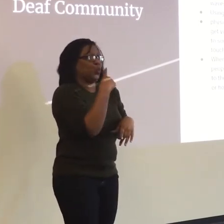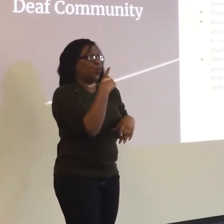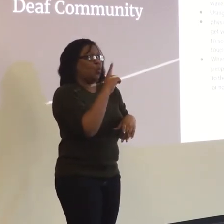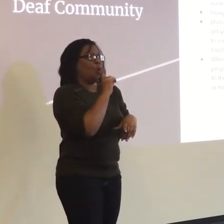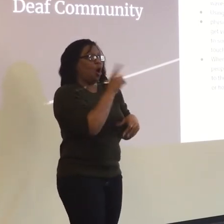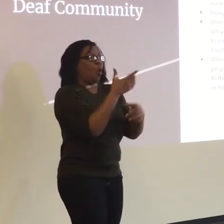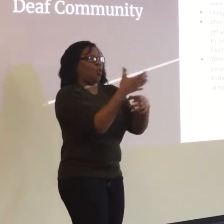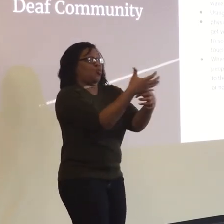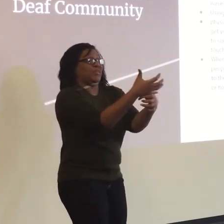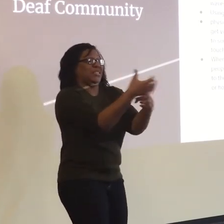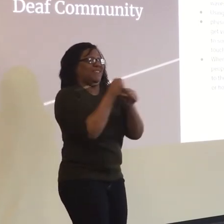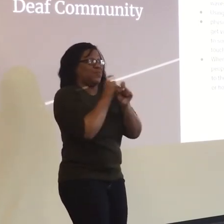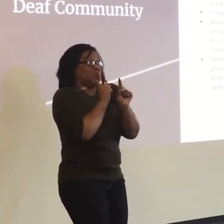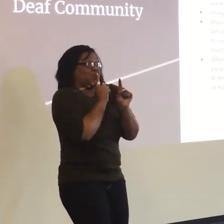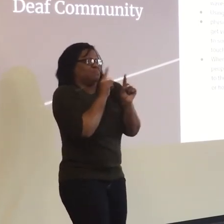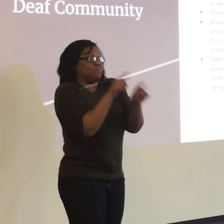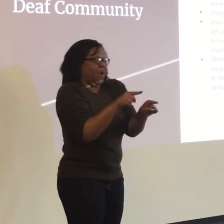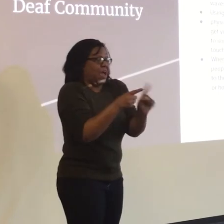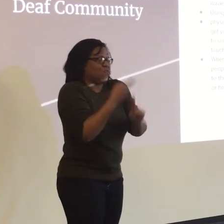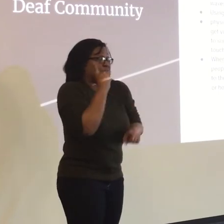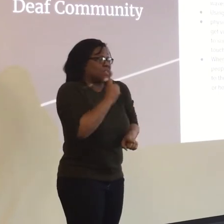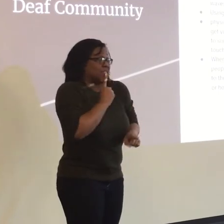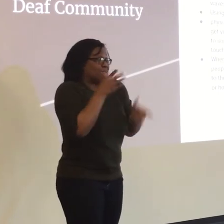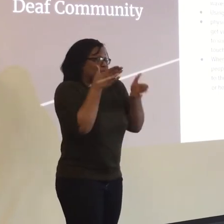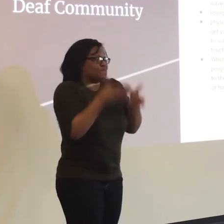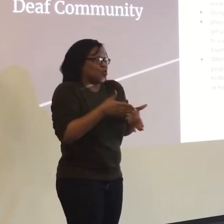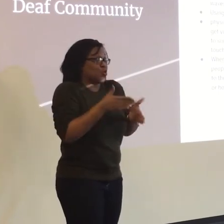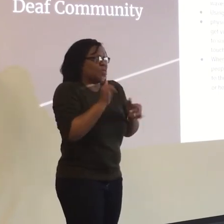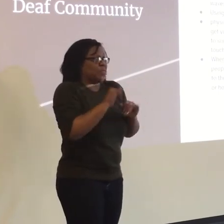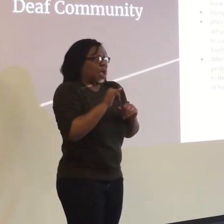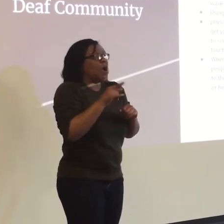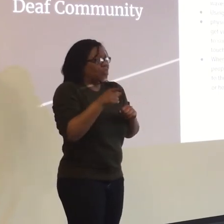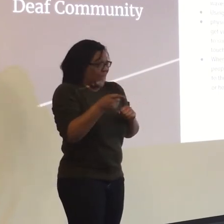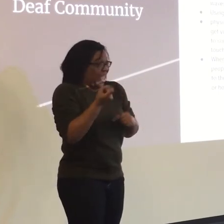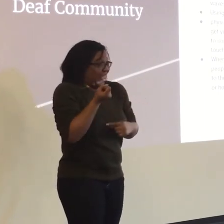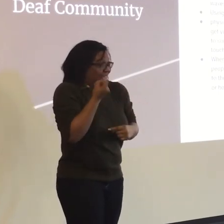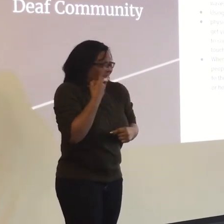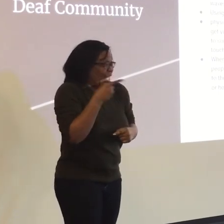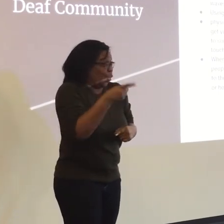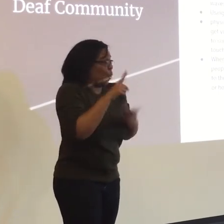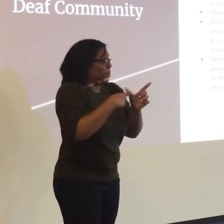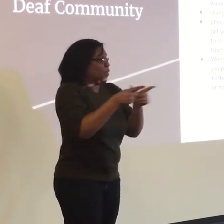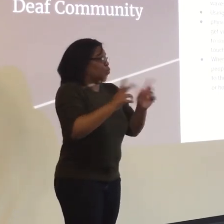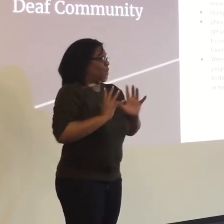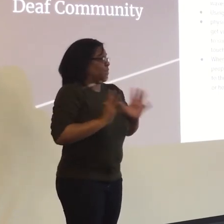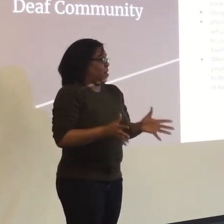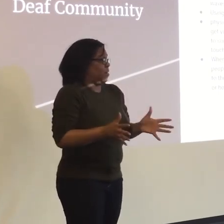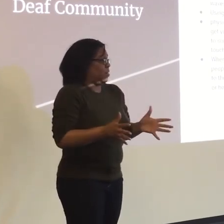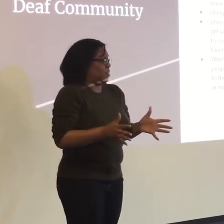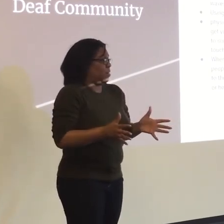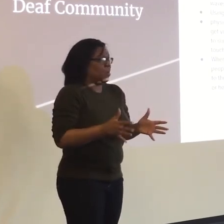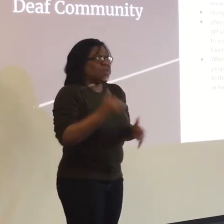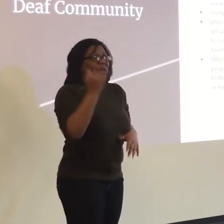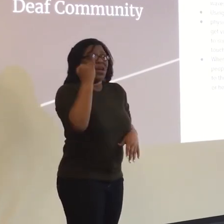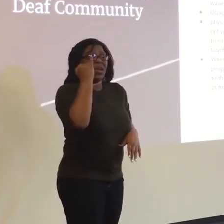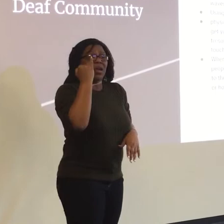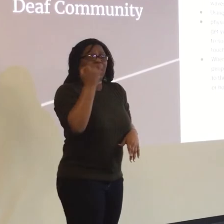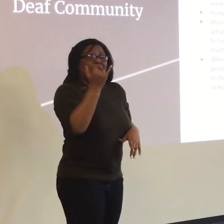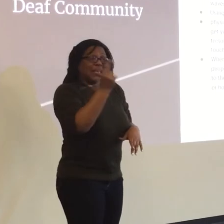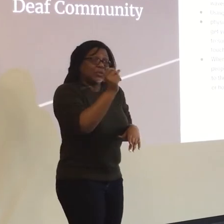If you are receiving a response from a deaf person that they get you, then you're fine, which